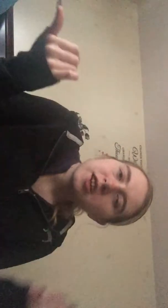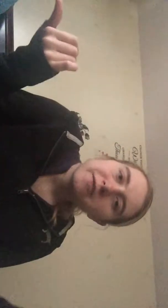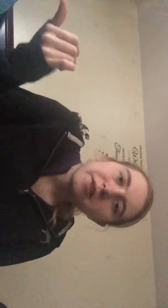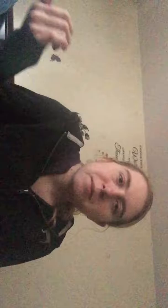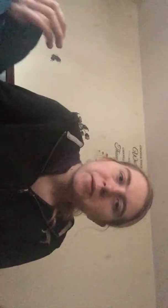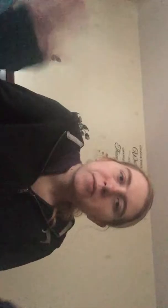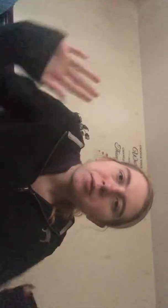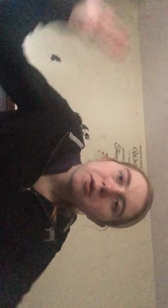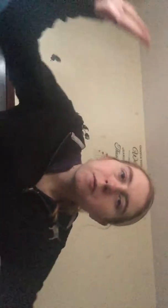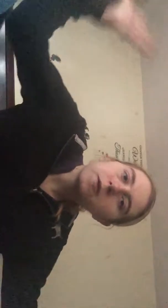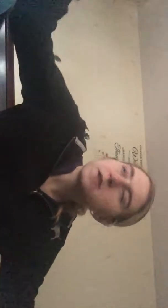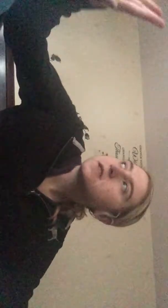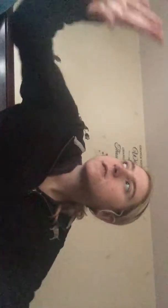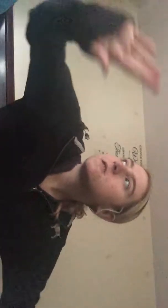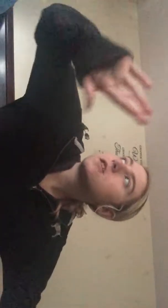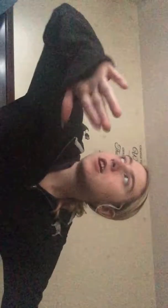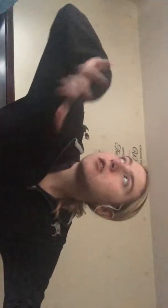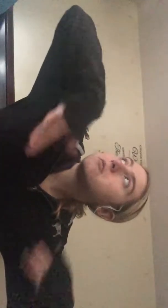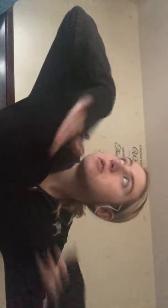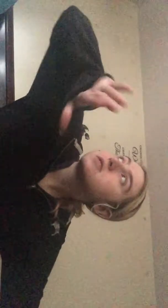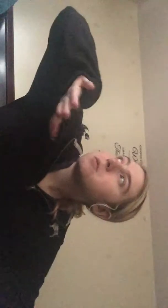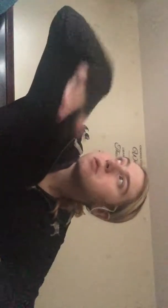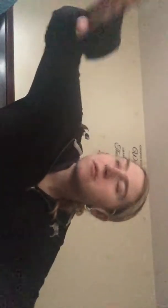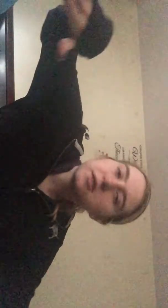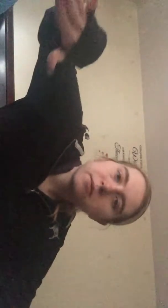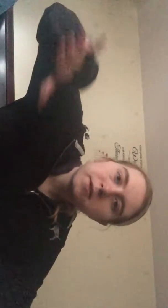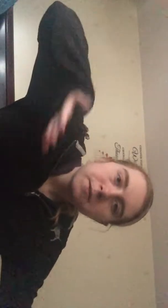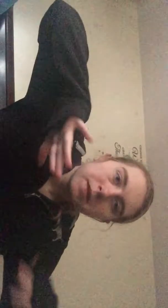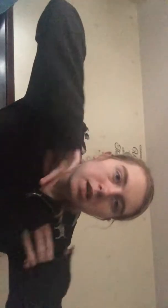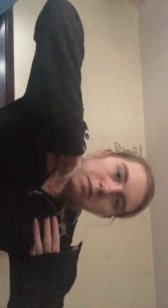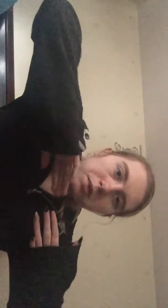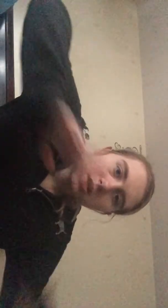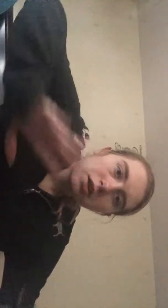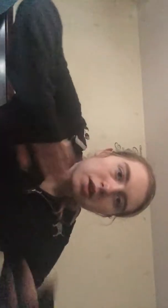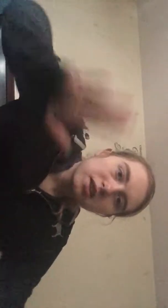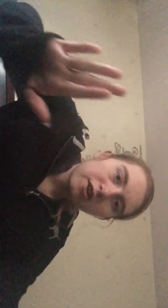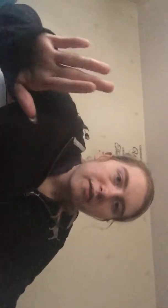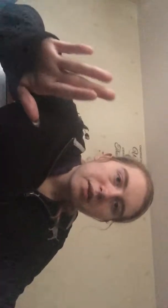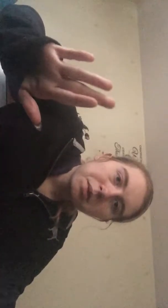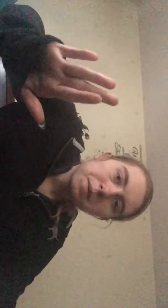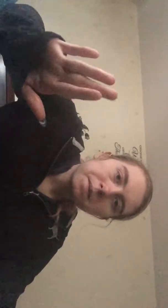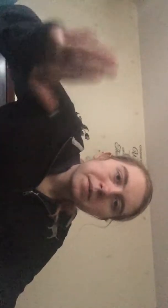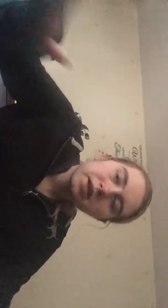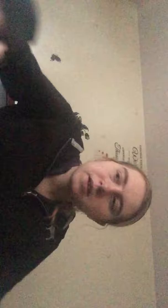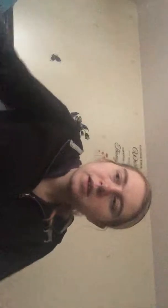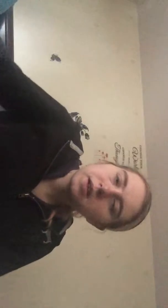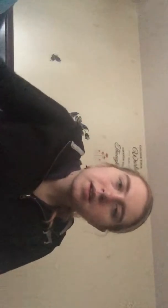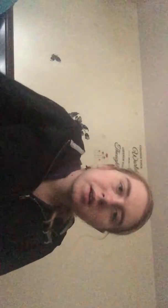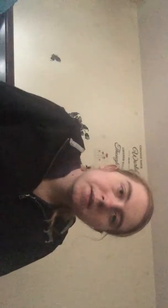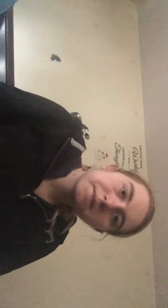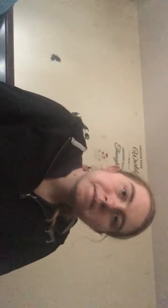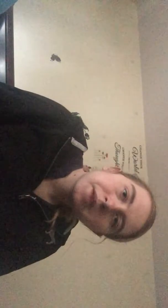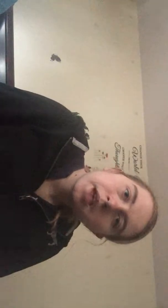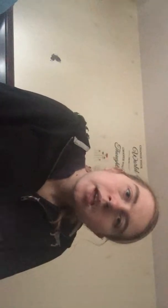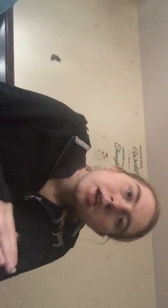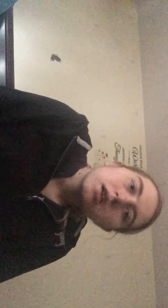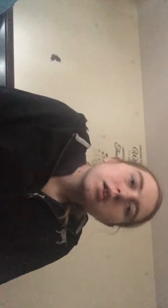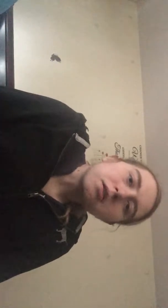terrified me for reasons like I don't want to say what the reason was but yeah that terrified me and yeah